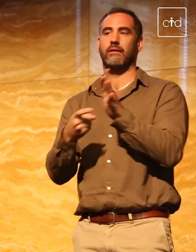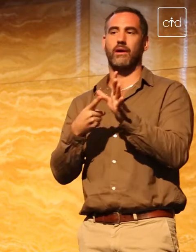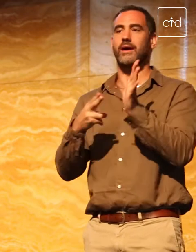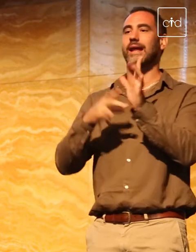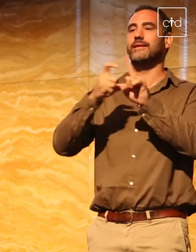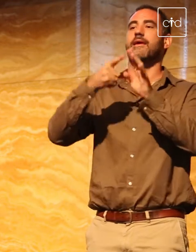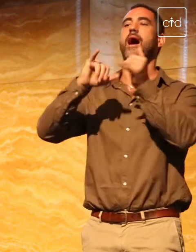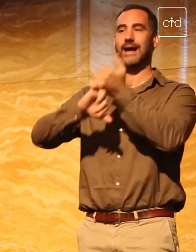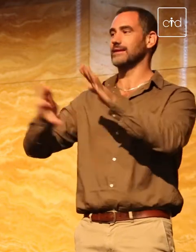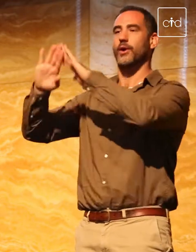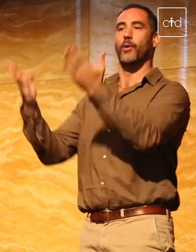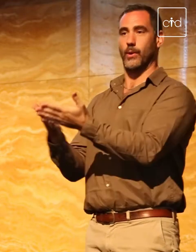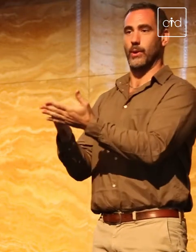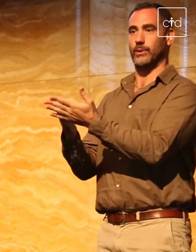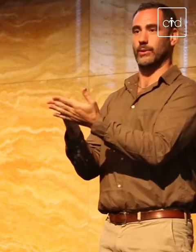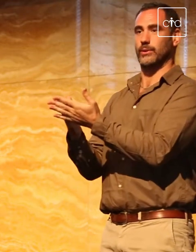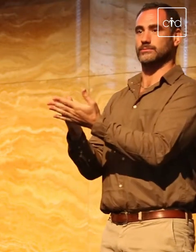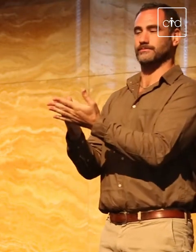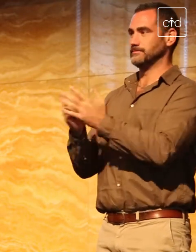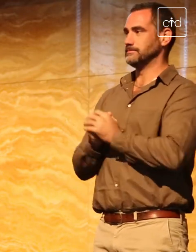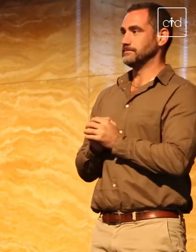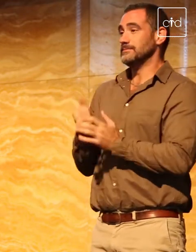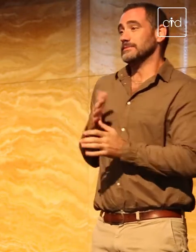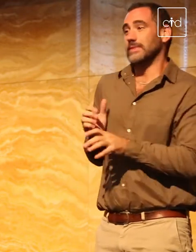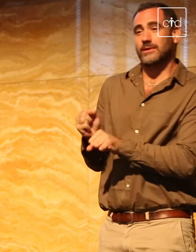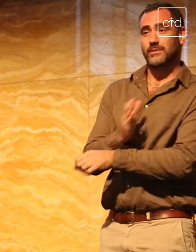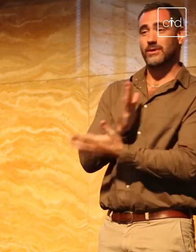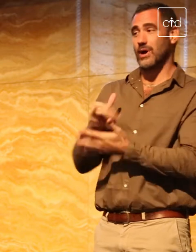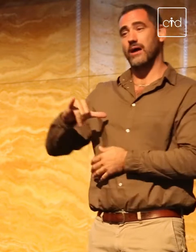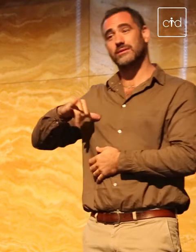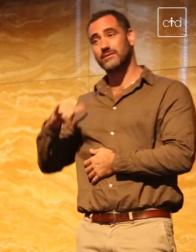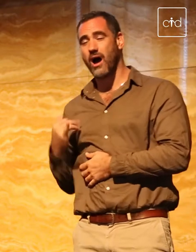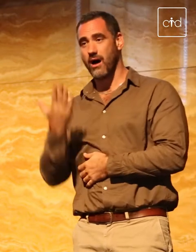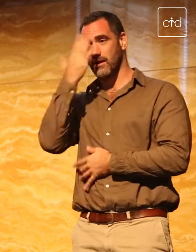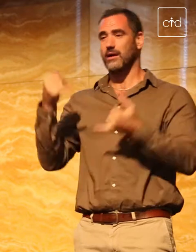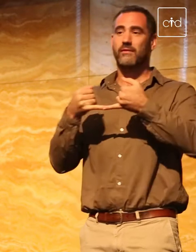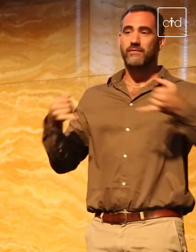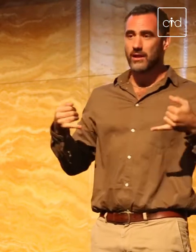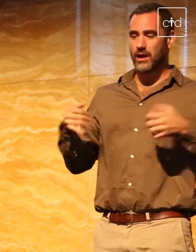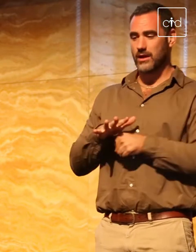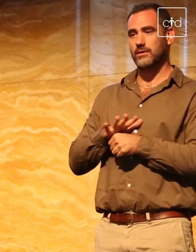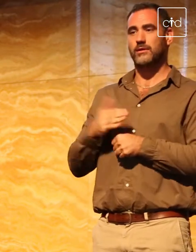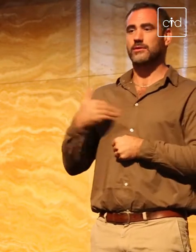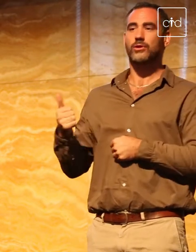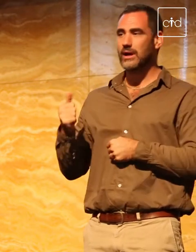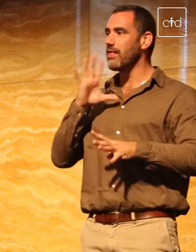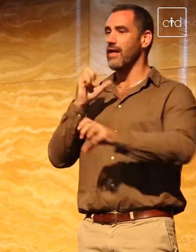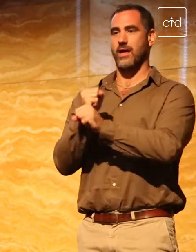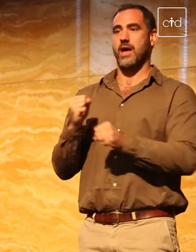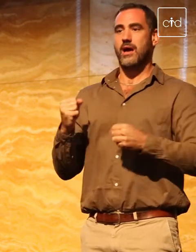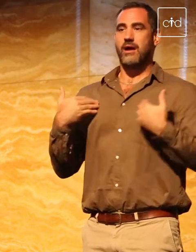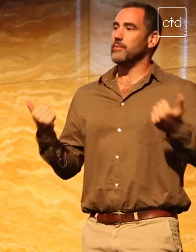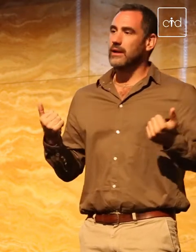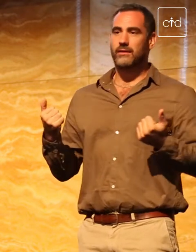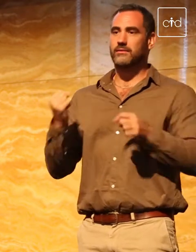that we make sure that our staff at the front line, whether it's in local health districts, whether it's in the government health system, or whether it's